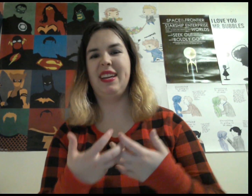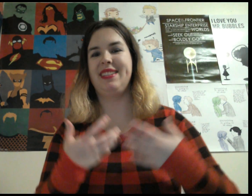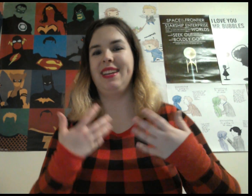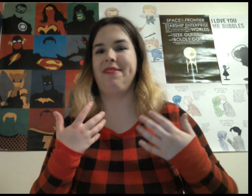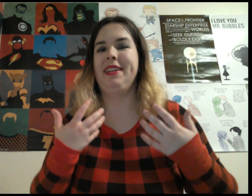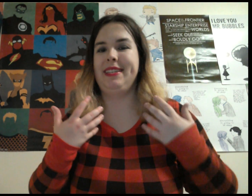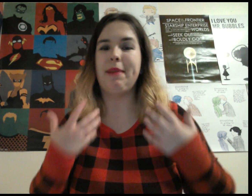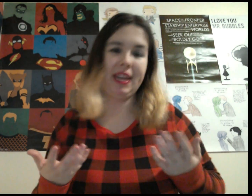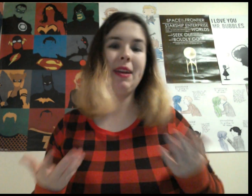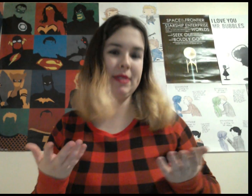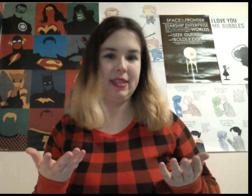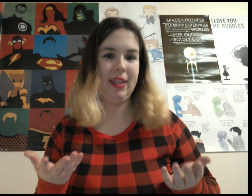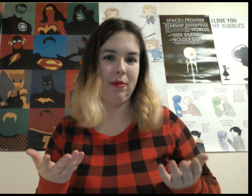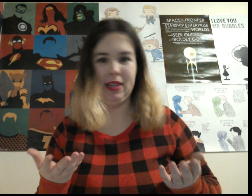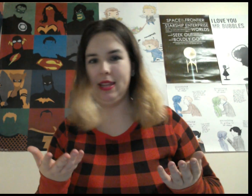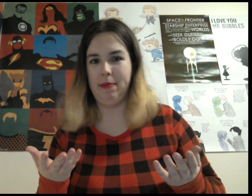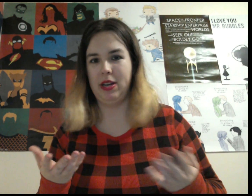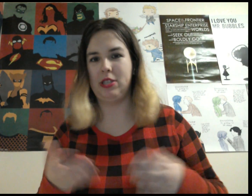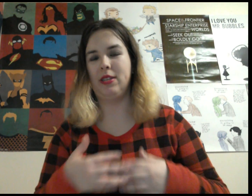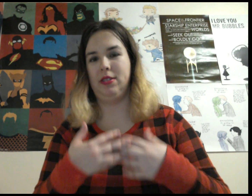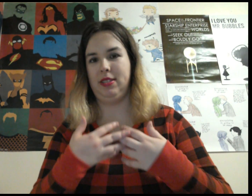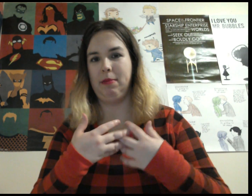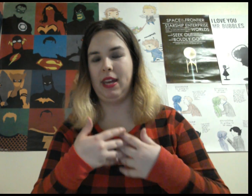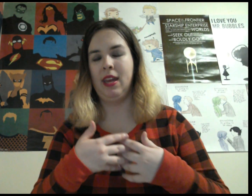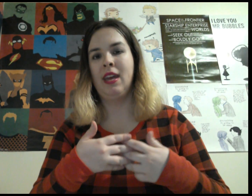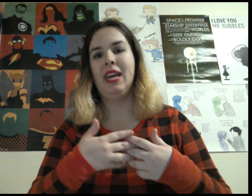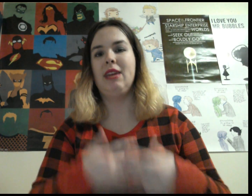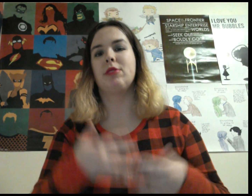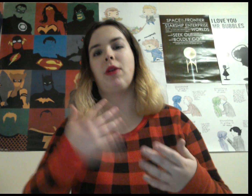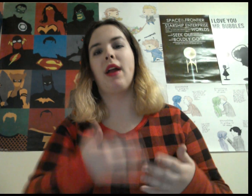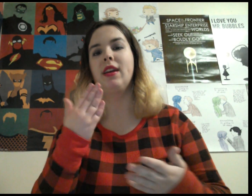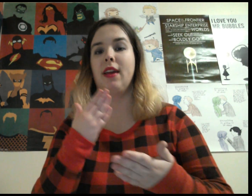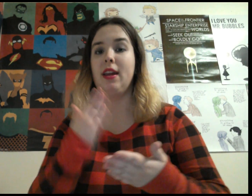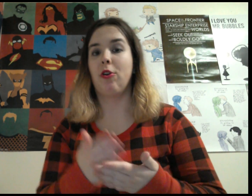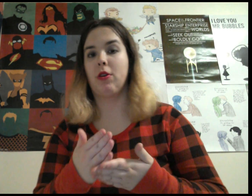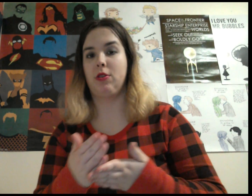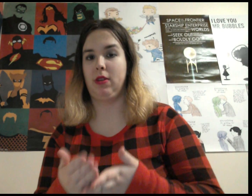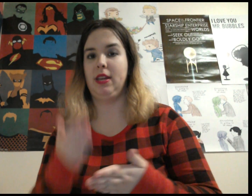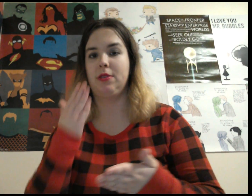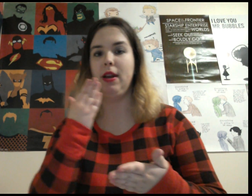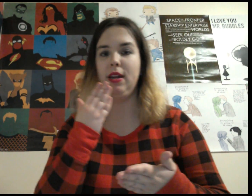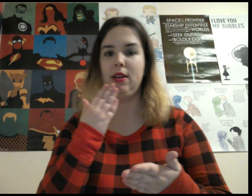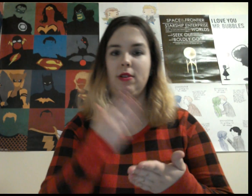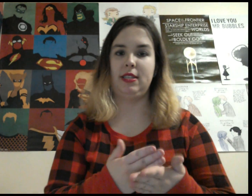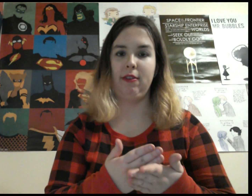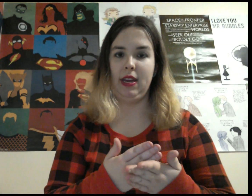it didn't really seem like he was dealing with it that much. It just seemed like he was trying to ignore Dorothy and trying to ignore Sylvia.